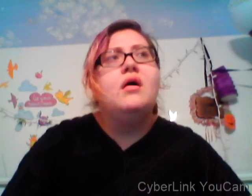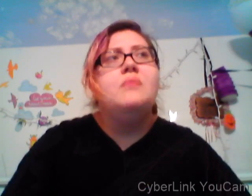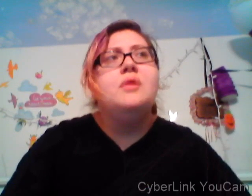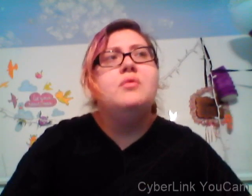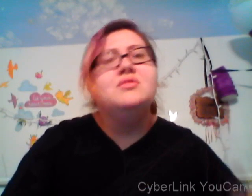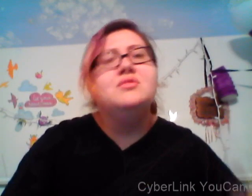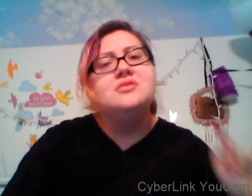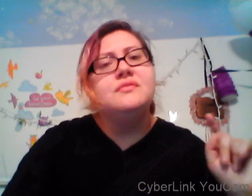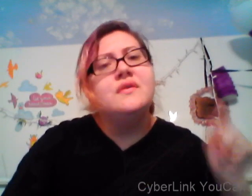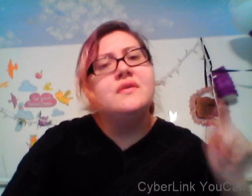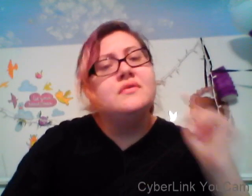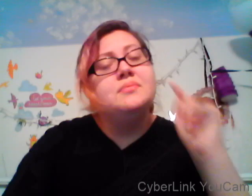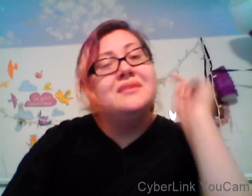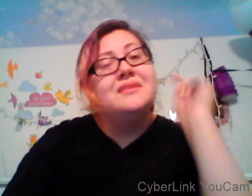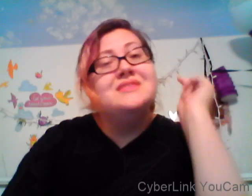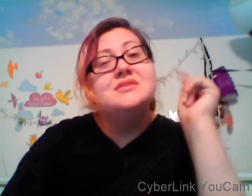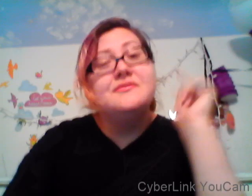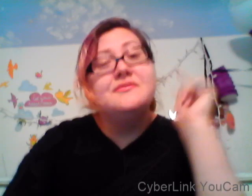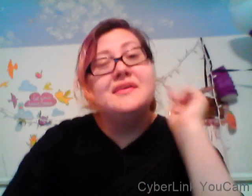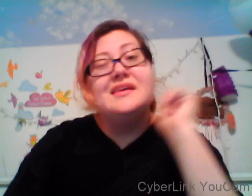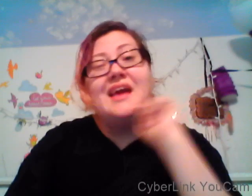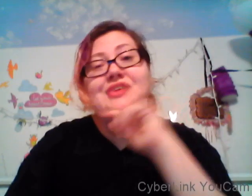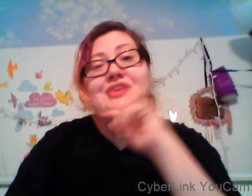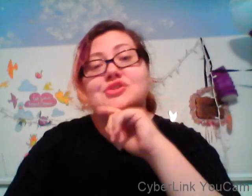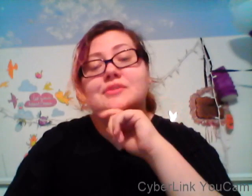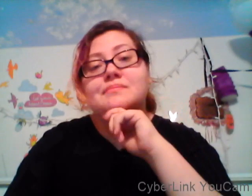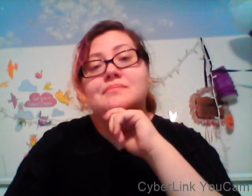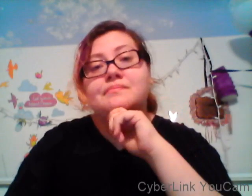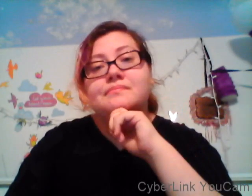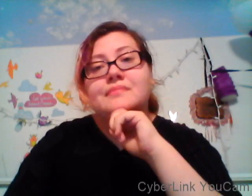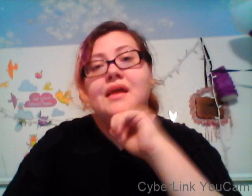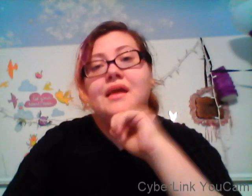I love you guys you guys are amazing